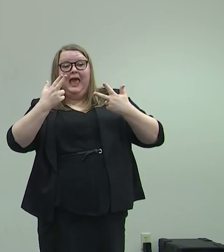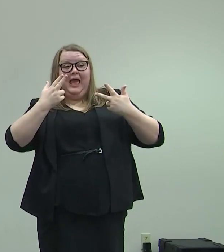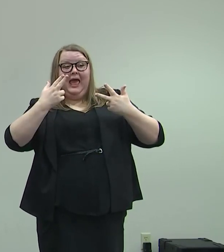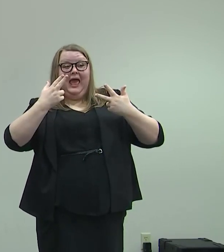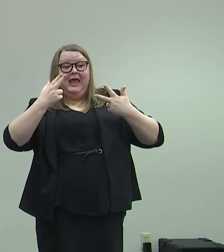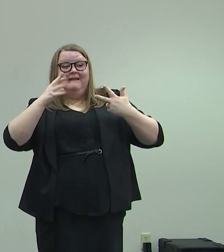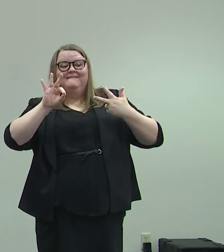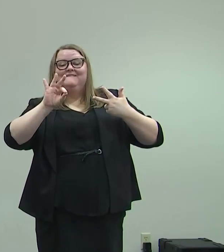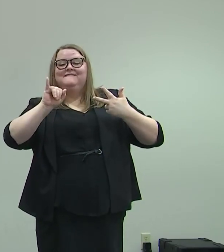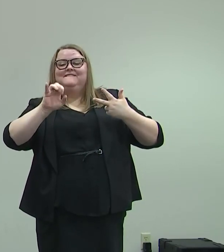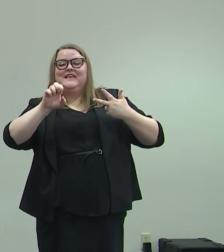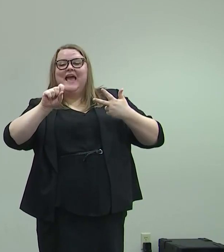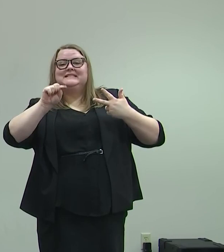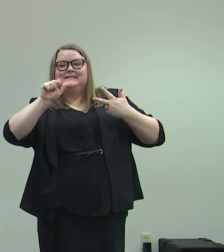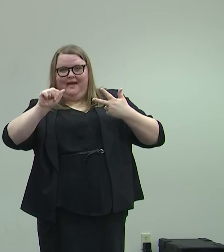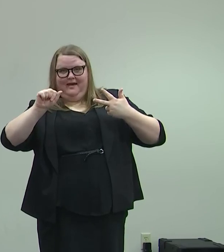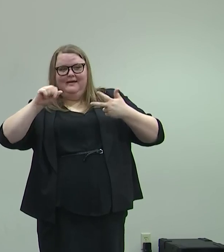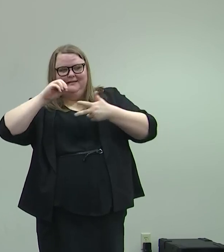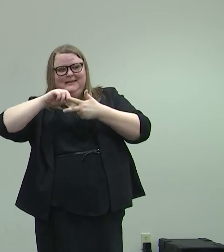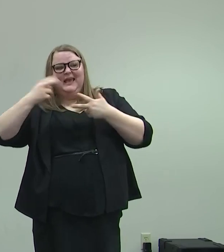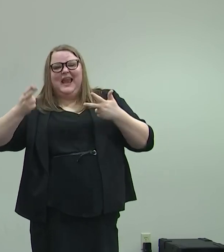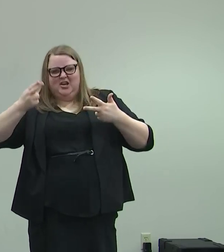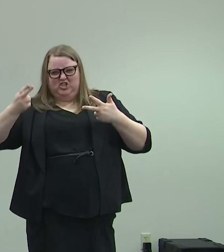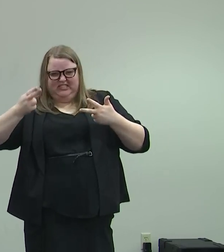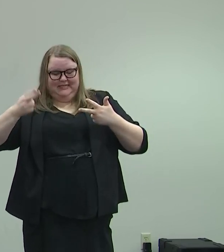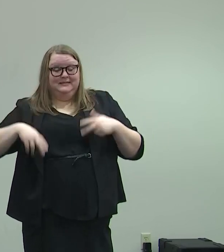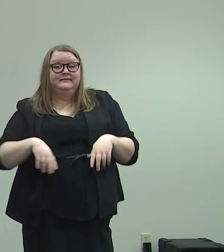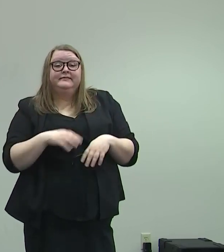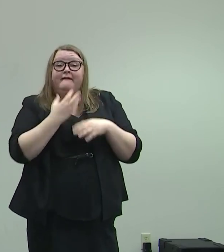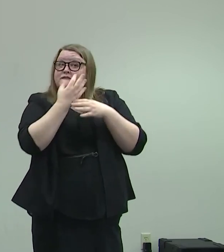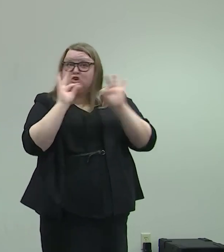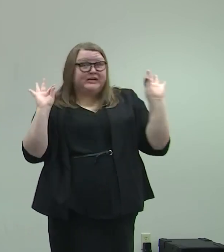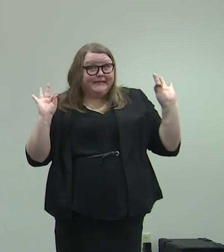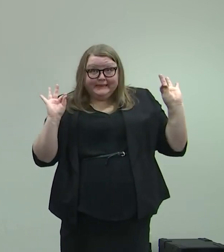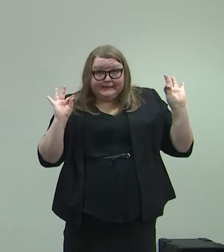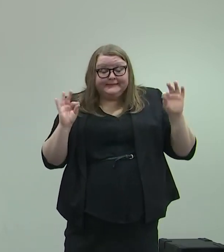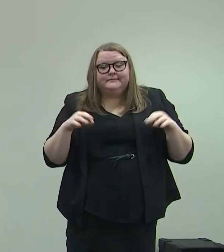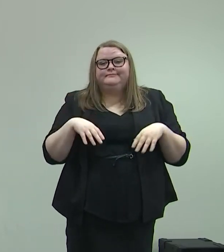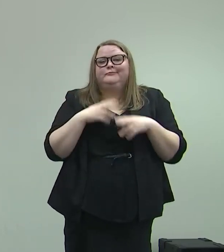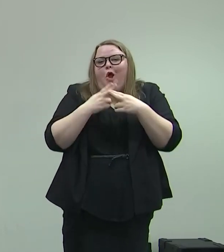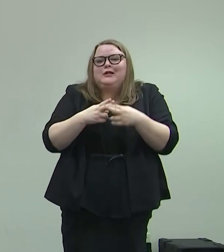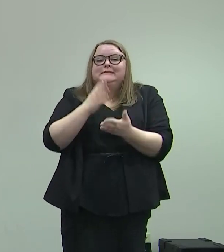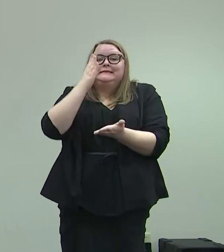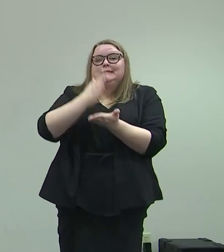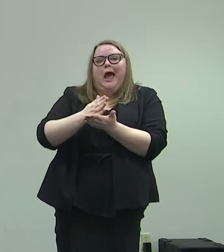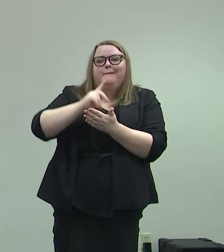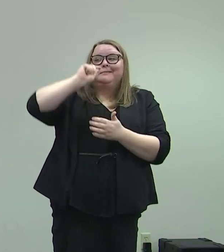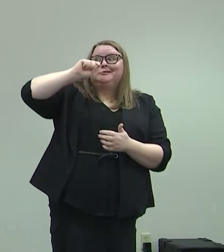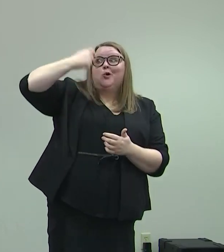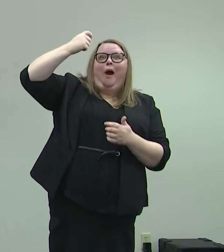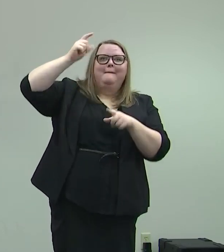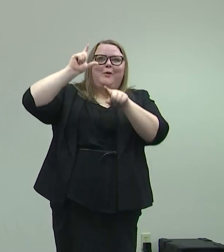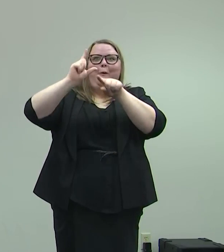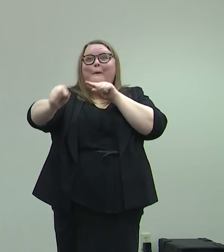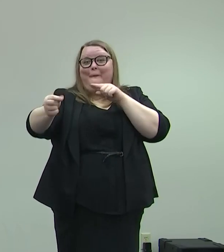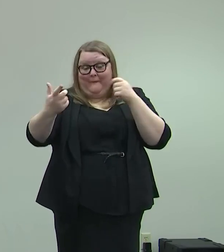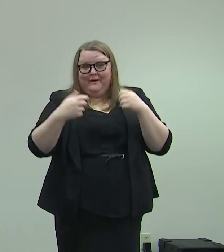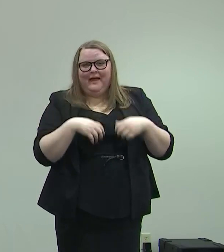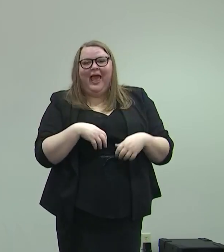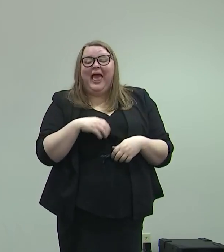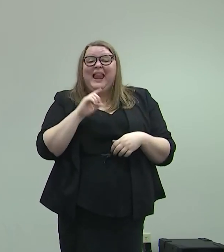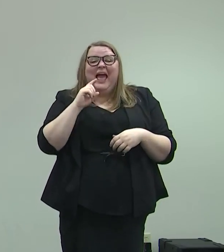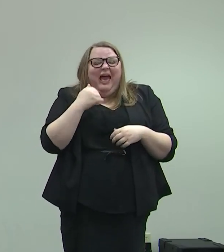It's free. It's called Stop, Swab, and Go. And there is a three- to five-day turnaround on those test results.